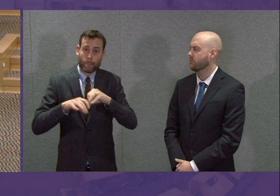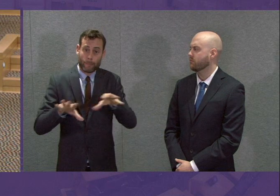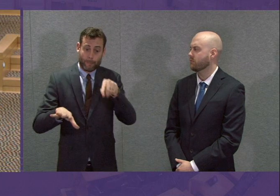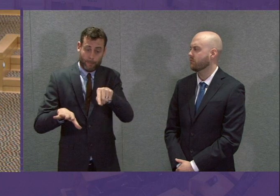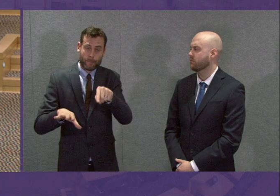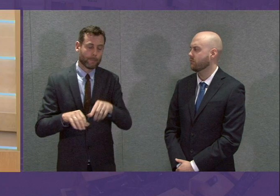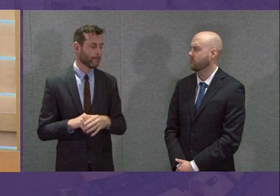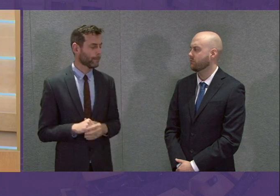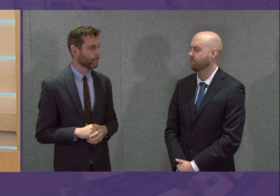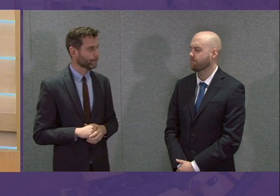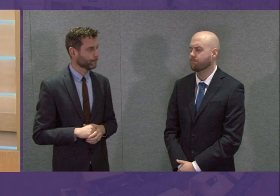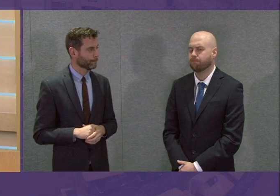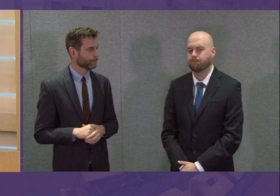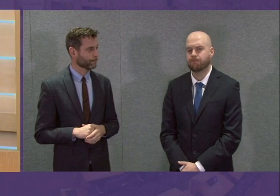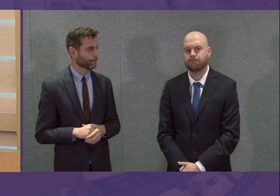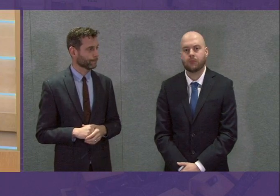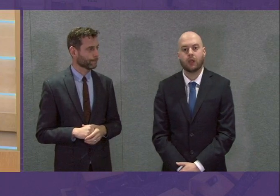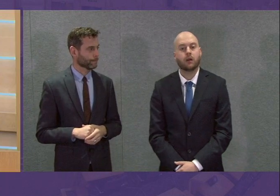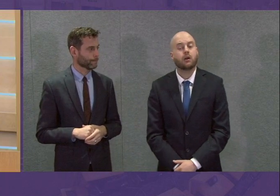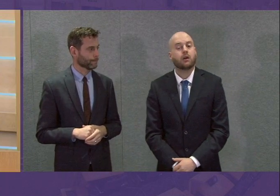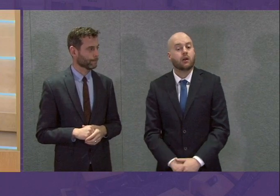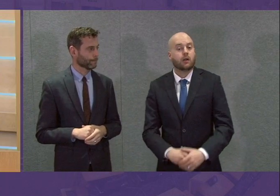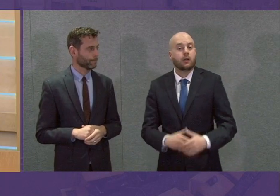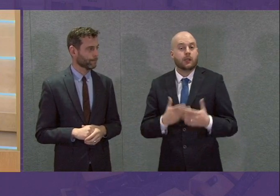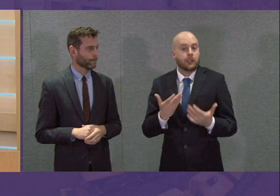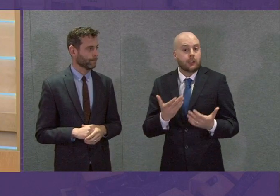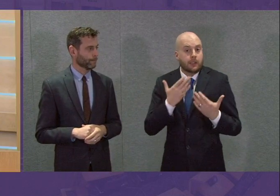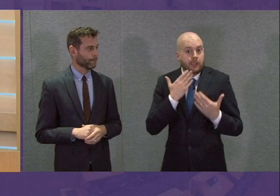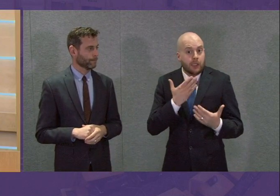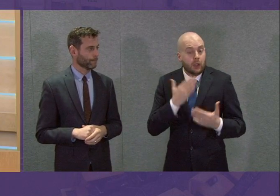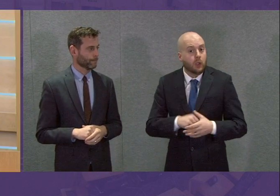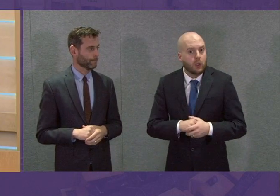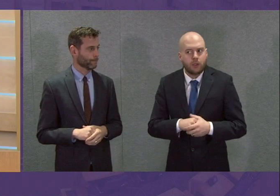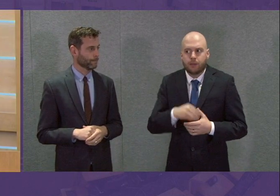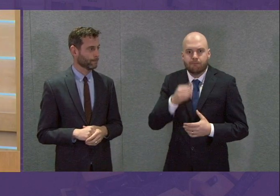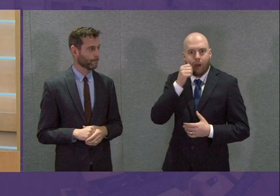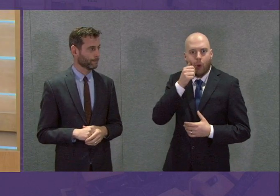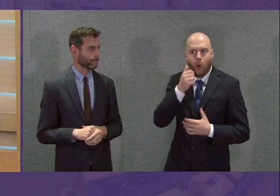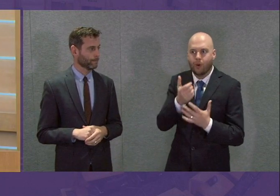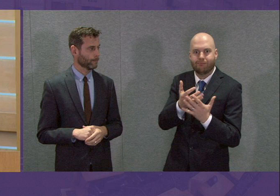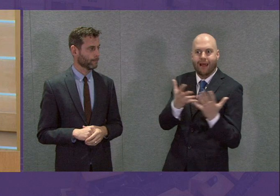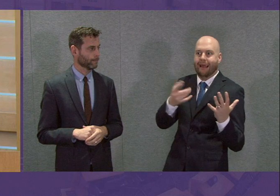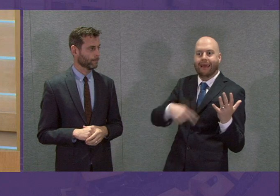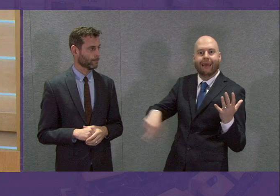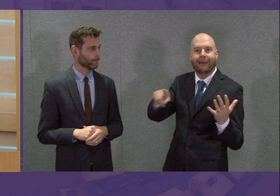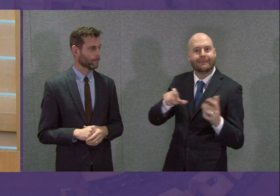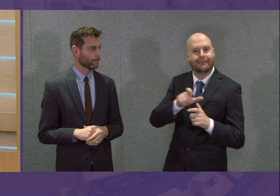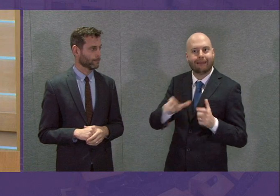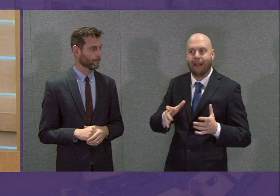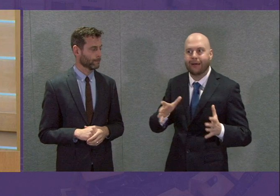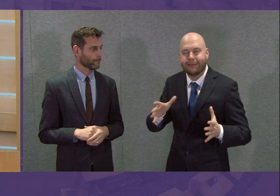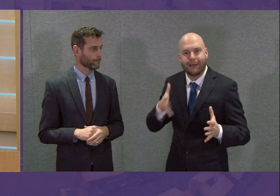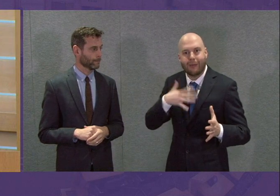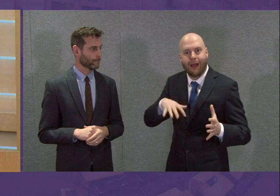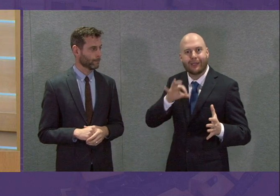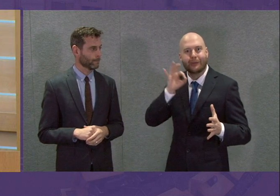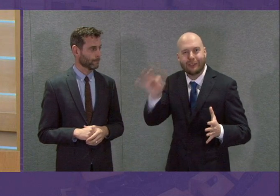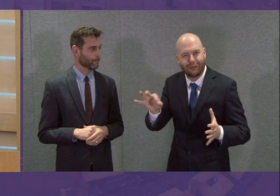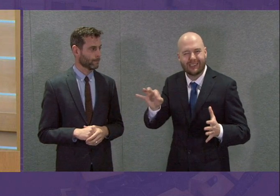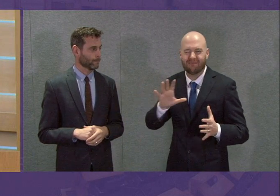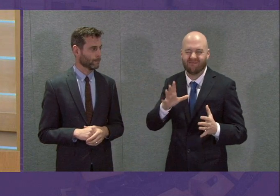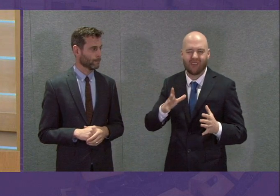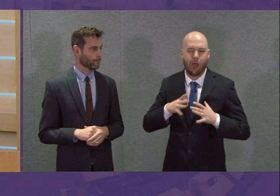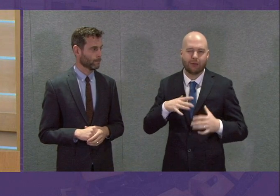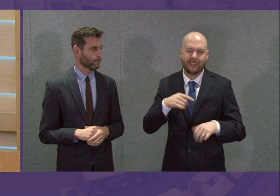them to be. Thank you very much. And I'm conscious that there are quite a large number of members who didn't get a chance to ask a question. However, we've let the session run on already.